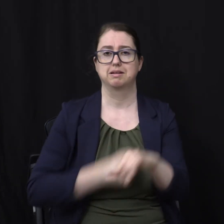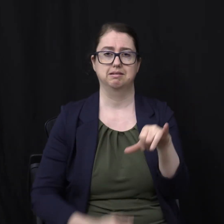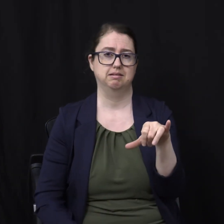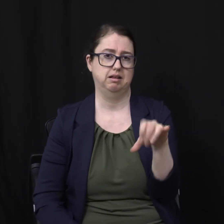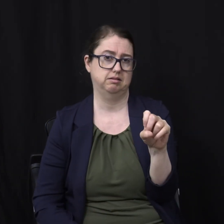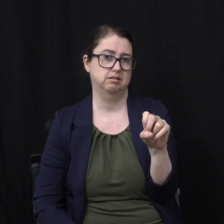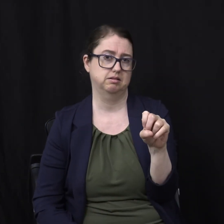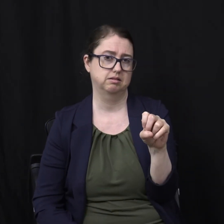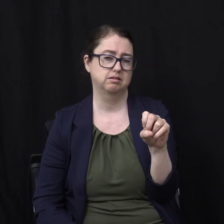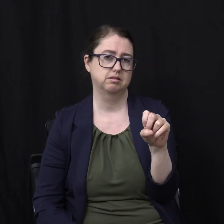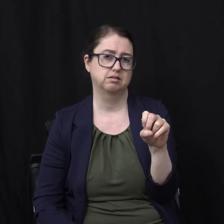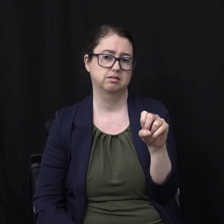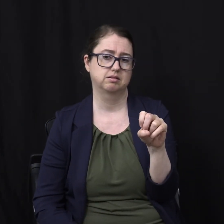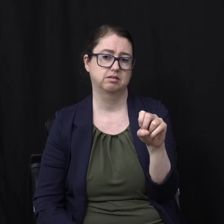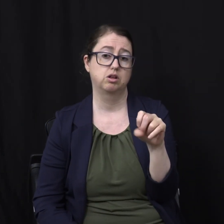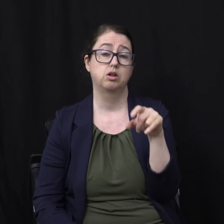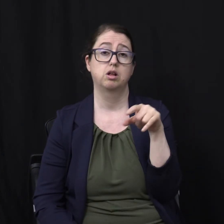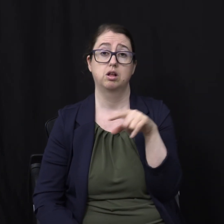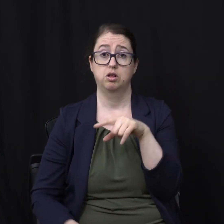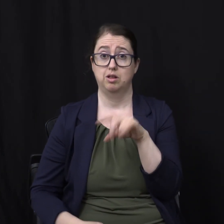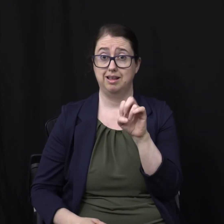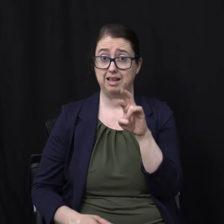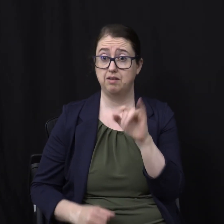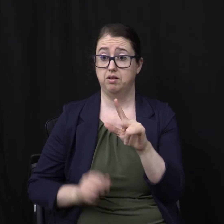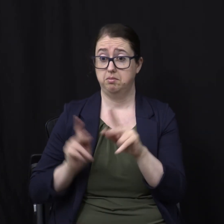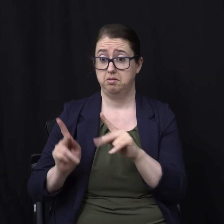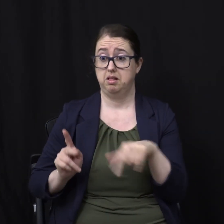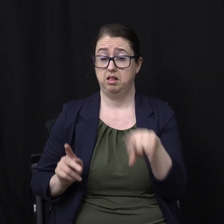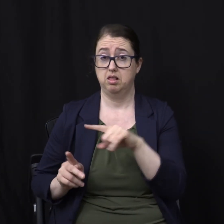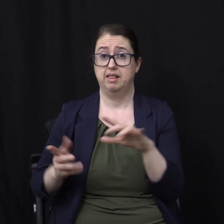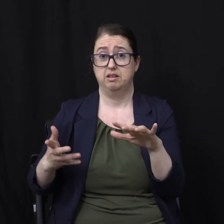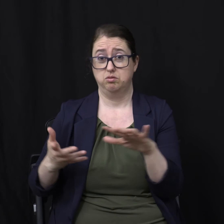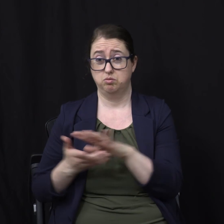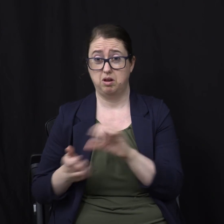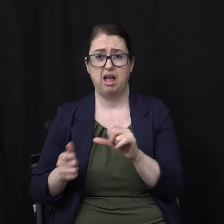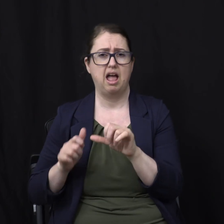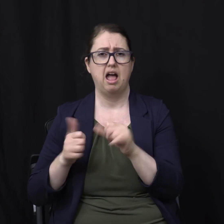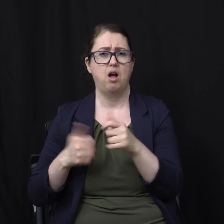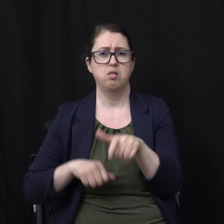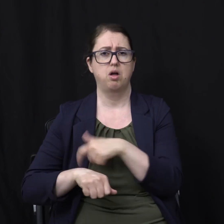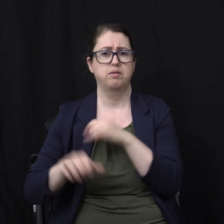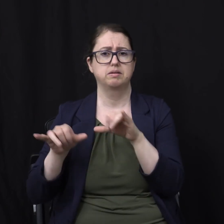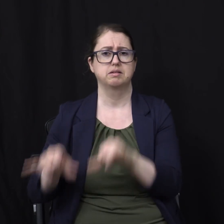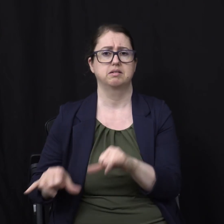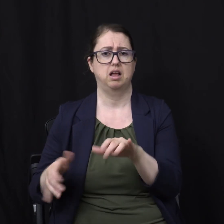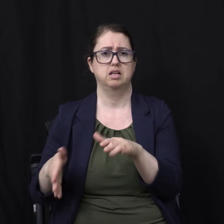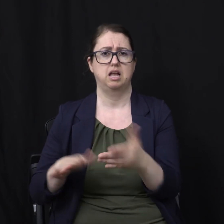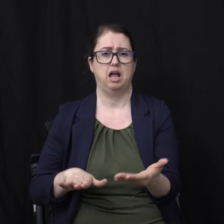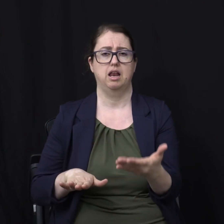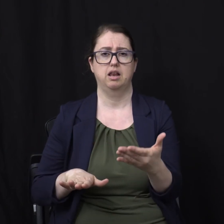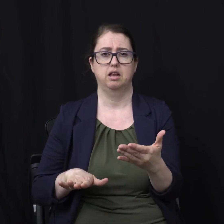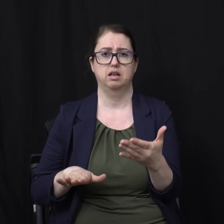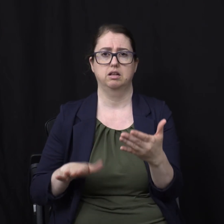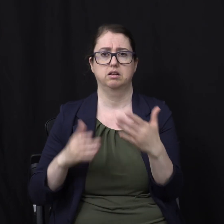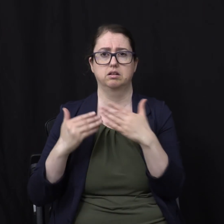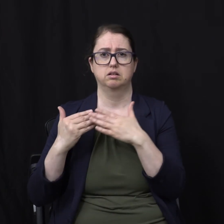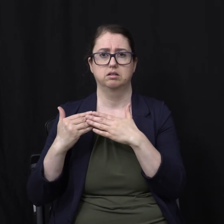For the wicked When they are destroyed At the second death How long do they stay dead for? For eternity